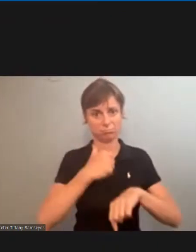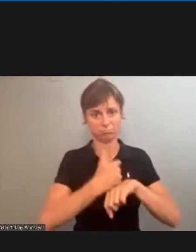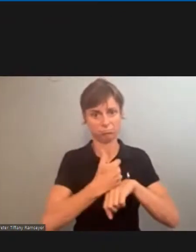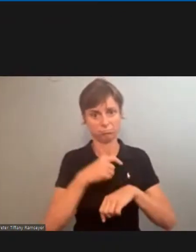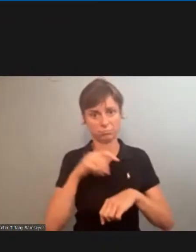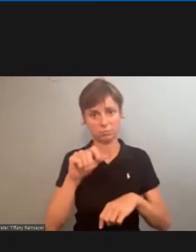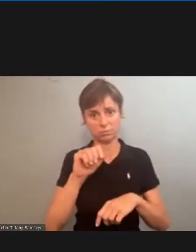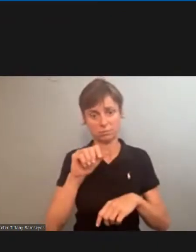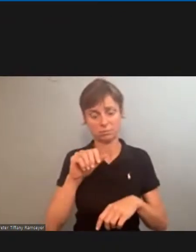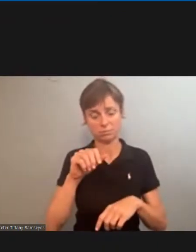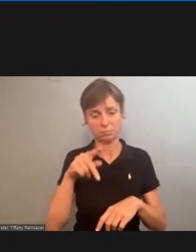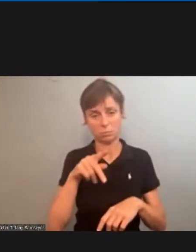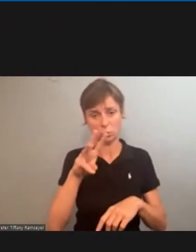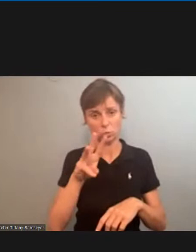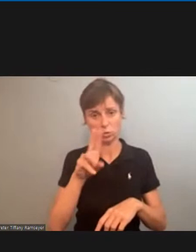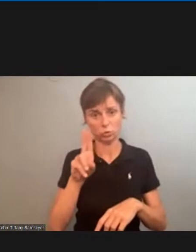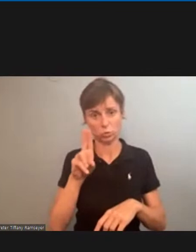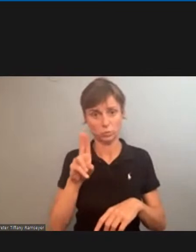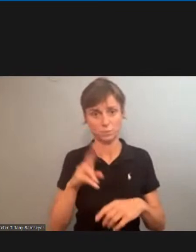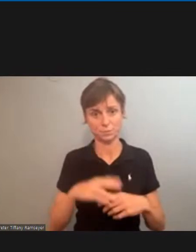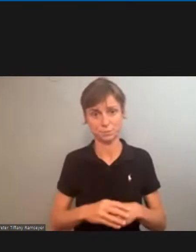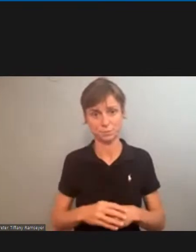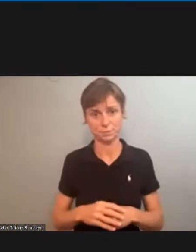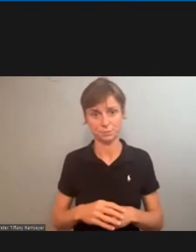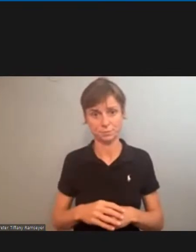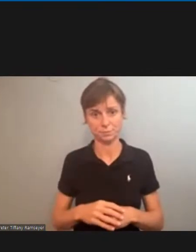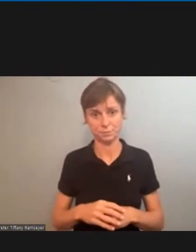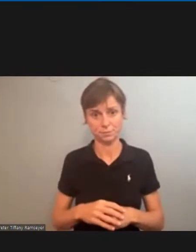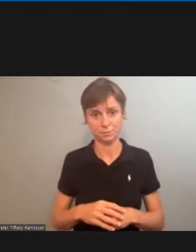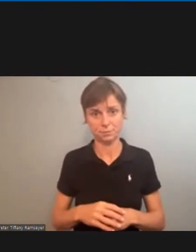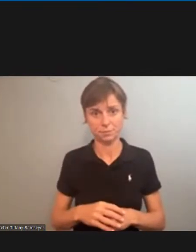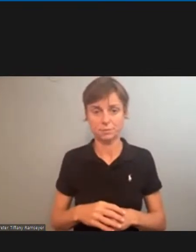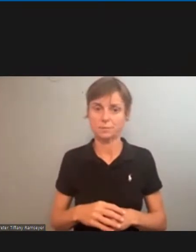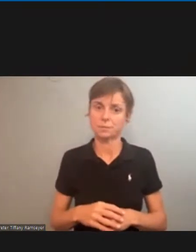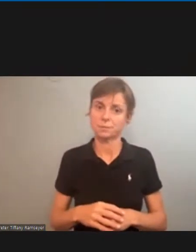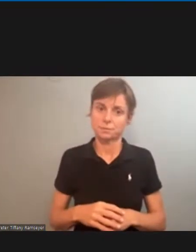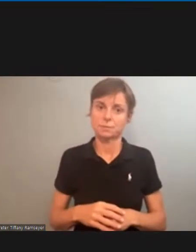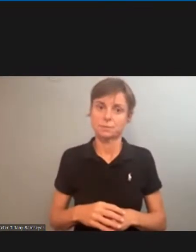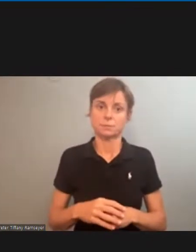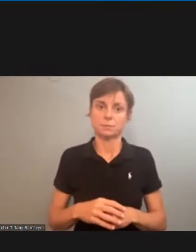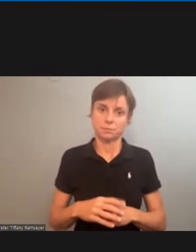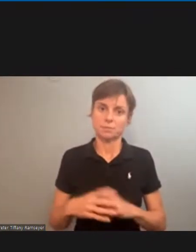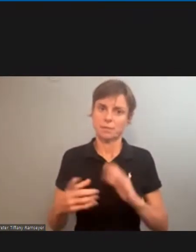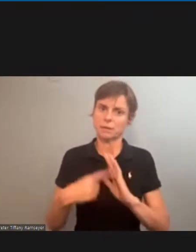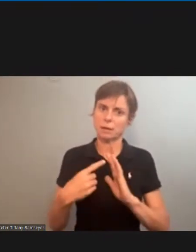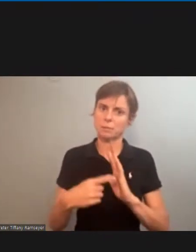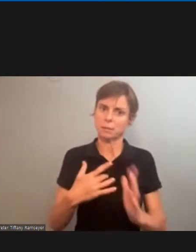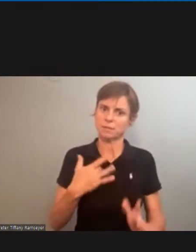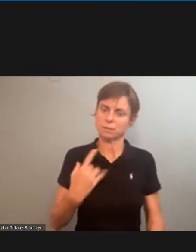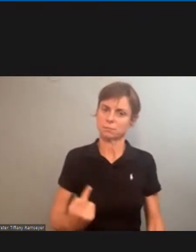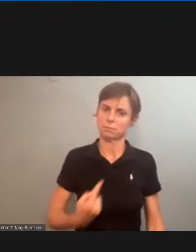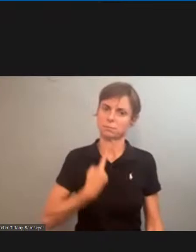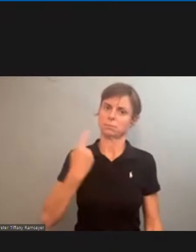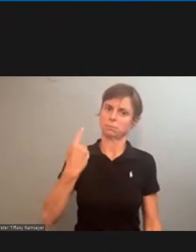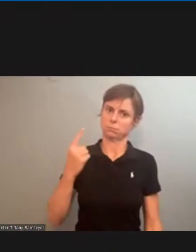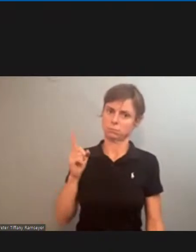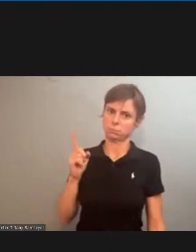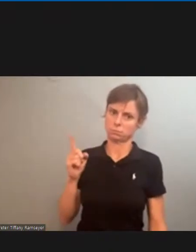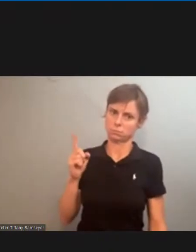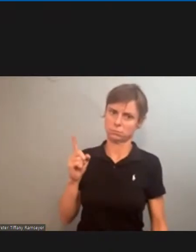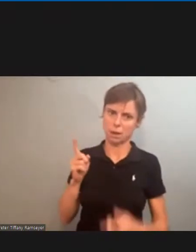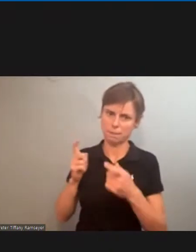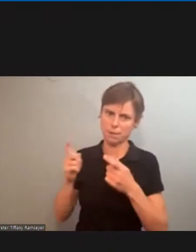American Postal Workers Union. It is sometimes insulting the way that